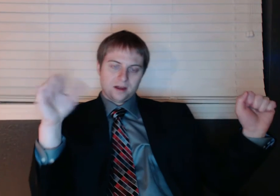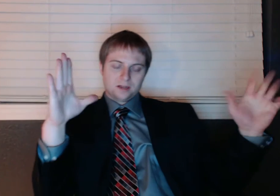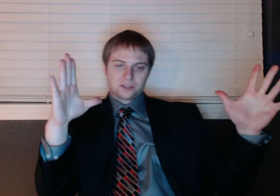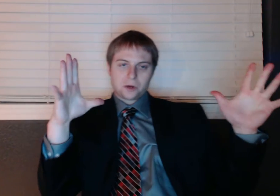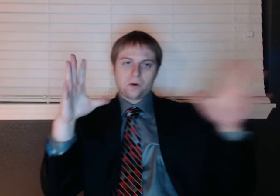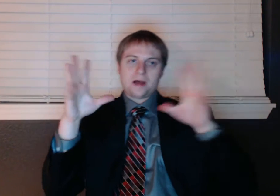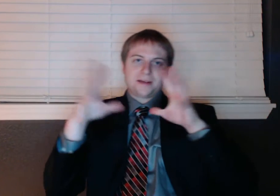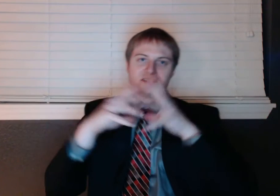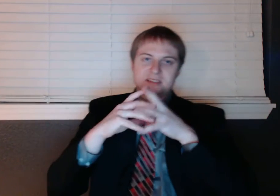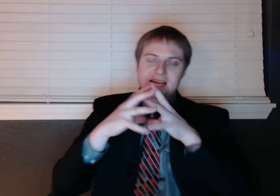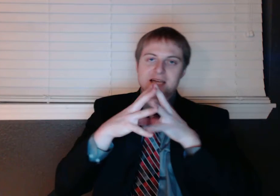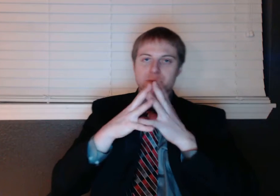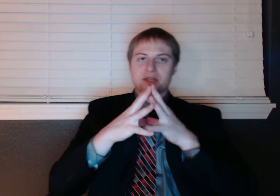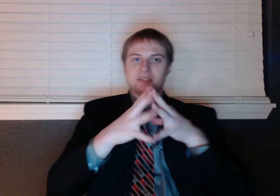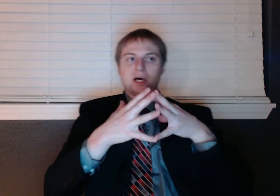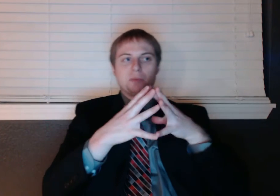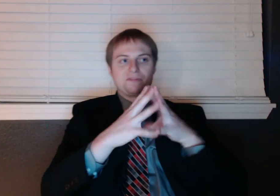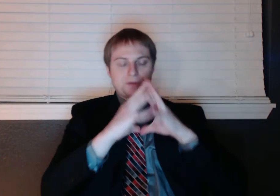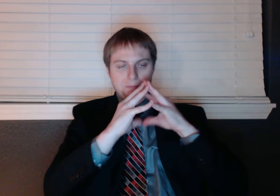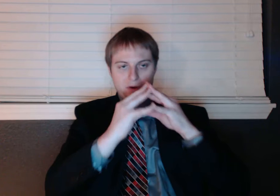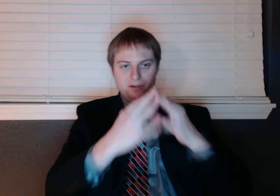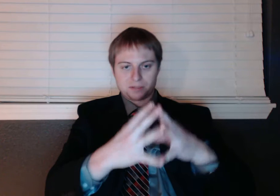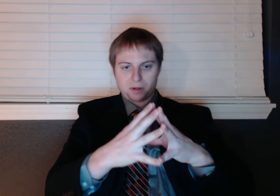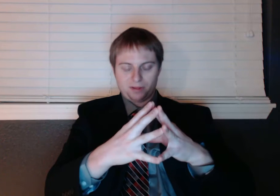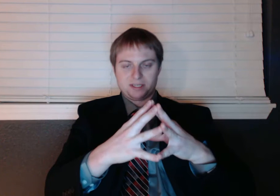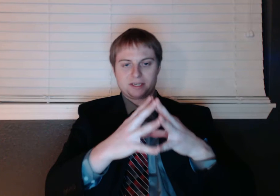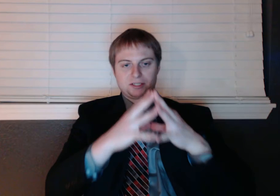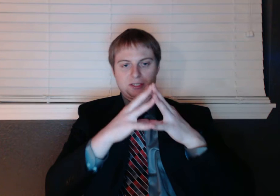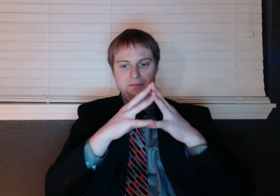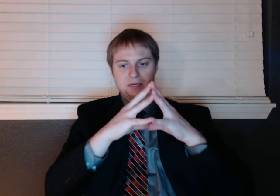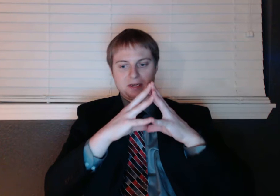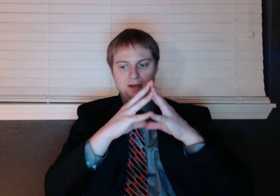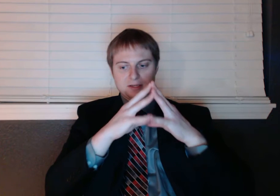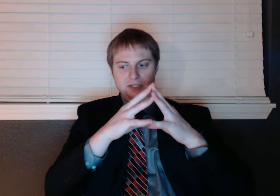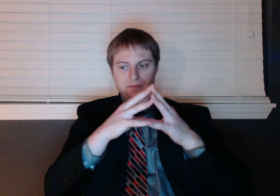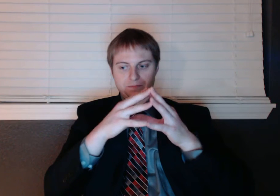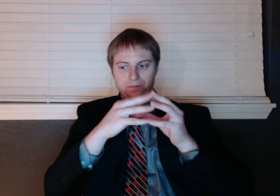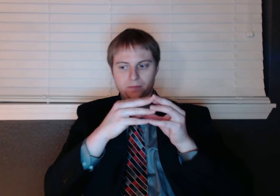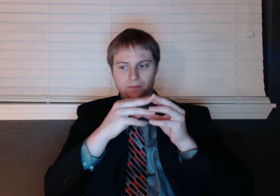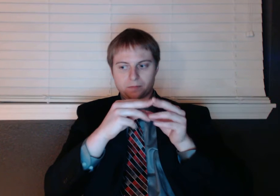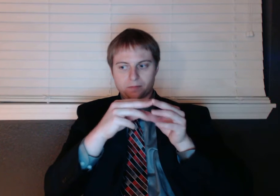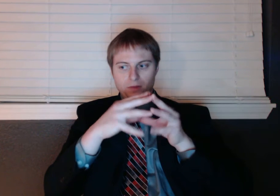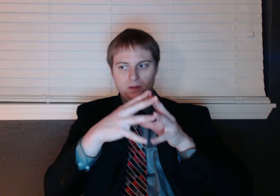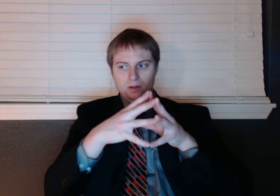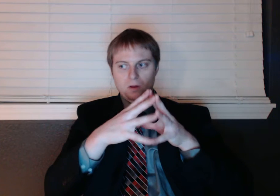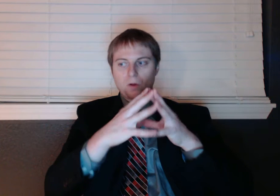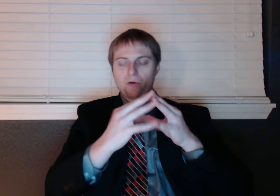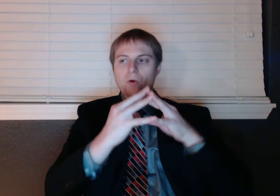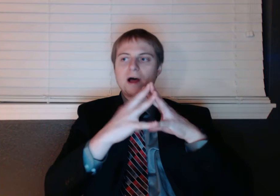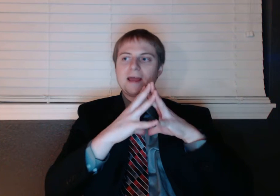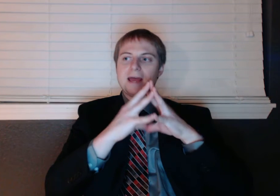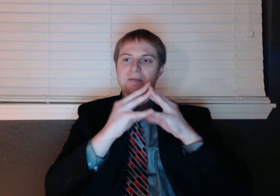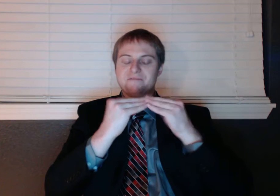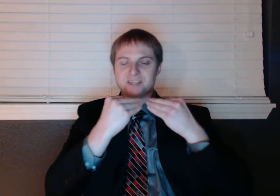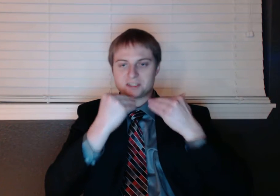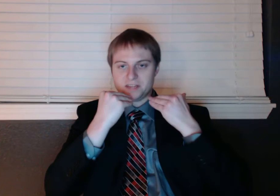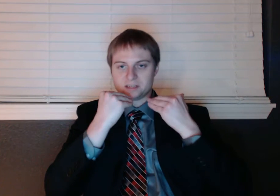So I like to detach myself from partisan politics because although I am fiscally